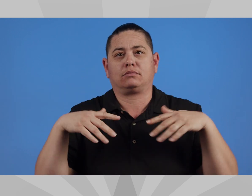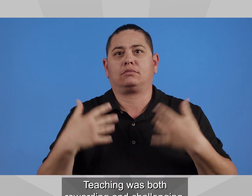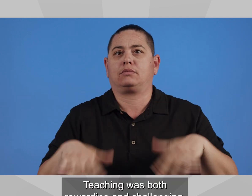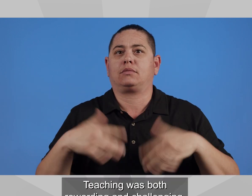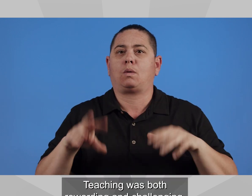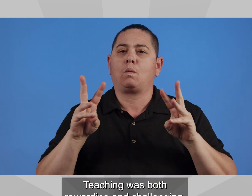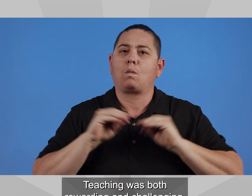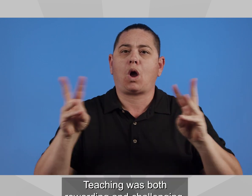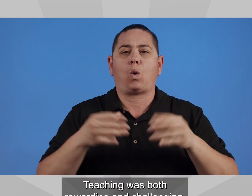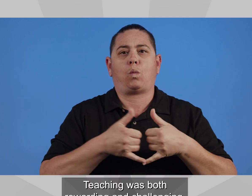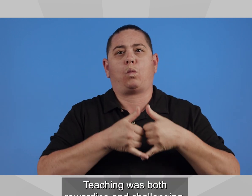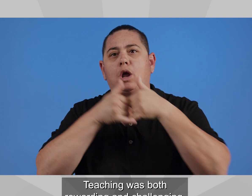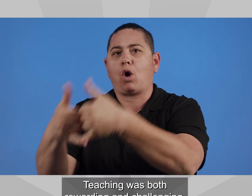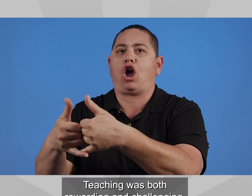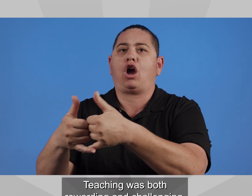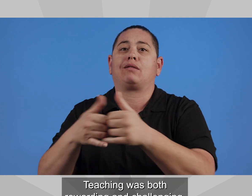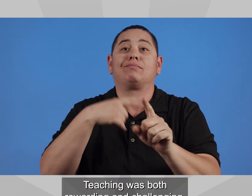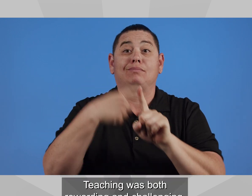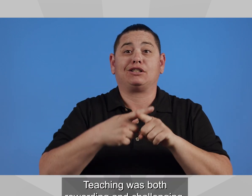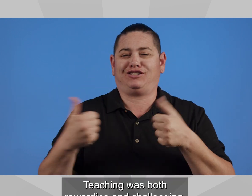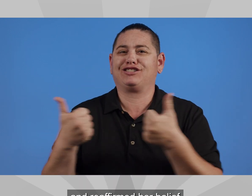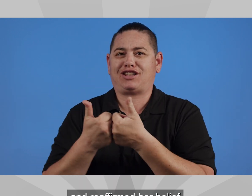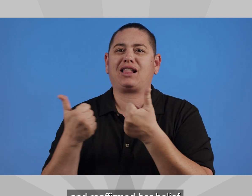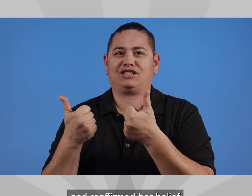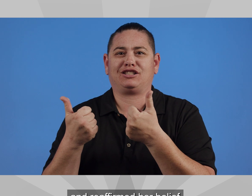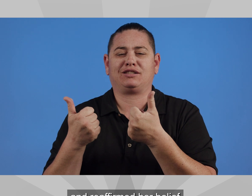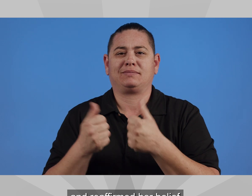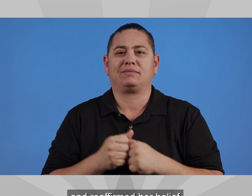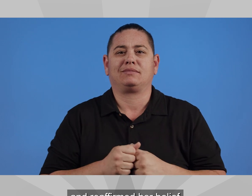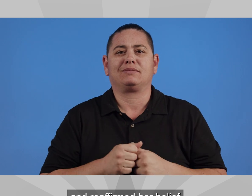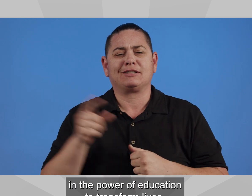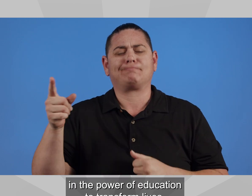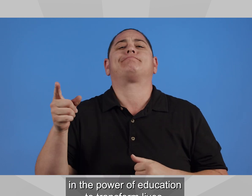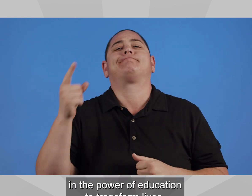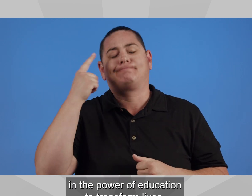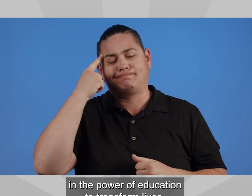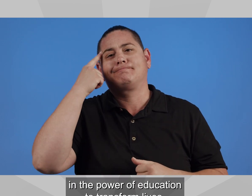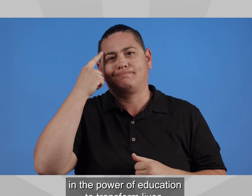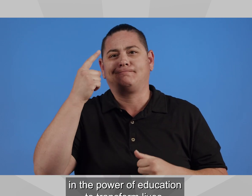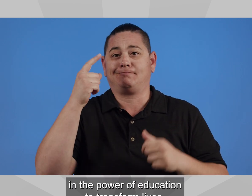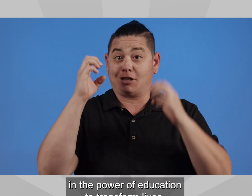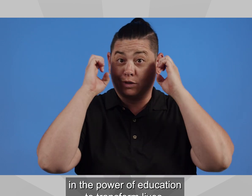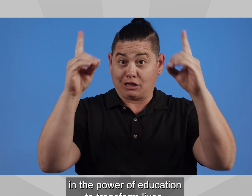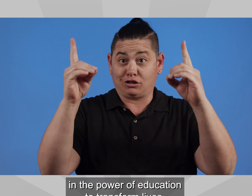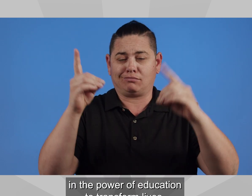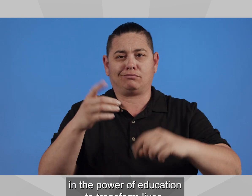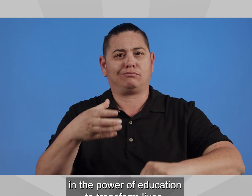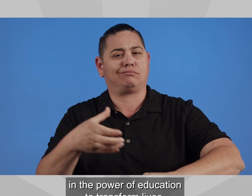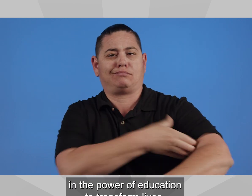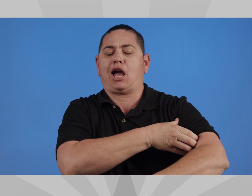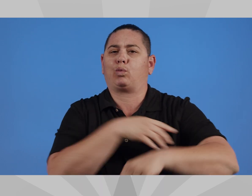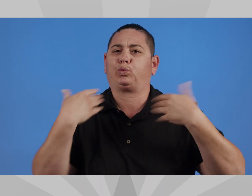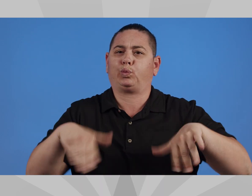Teaching was both rewarding and challenging, and reaffirmed her belief in the power of education to transform